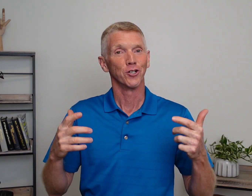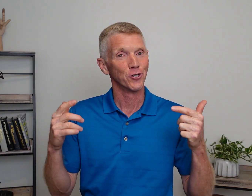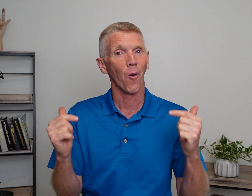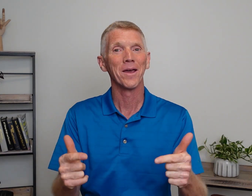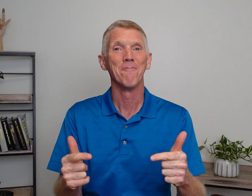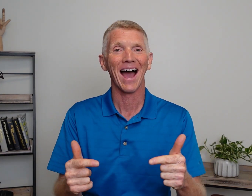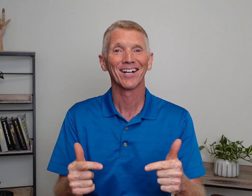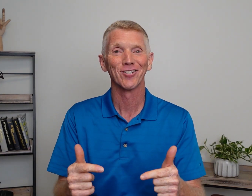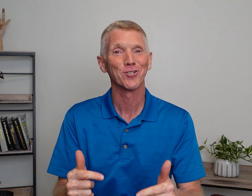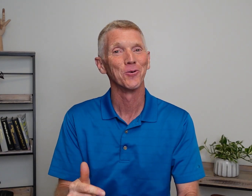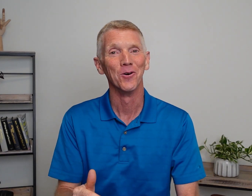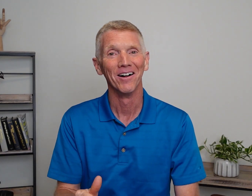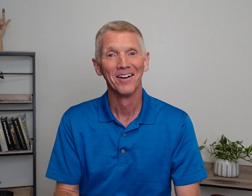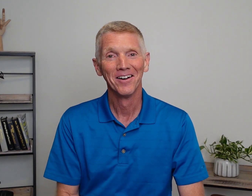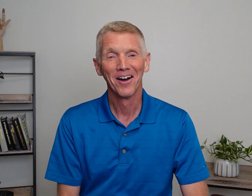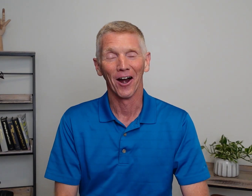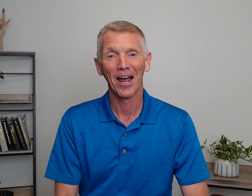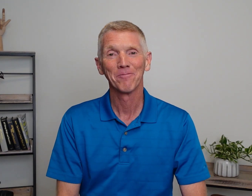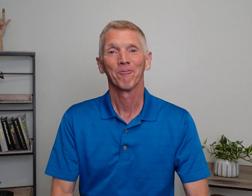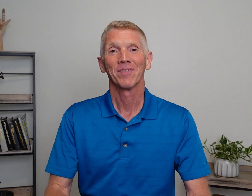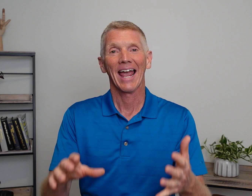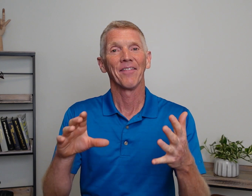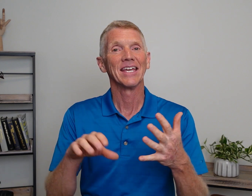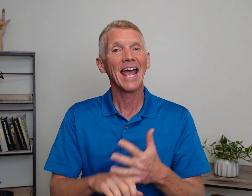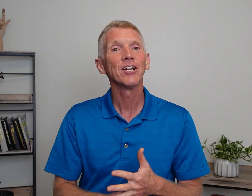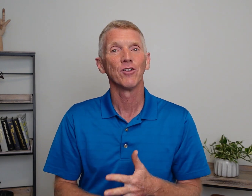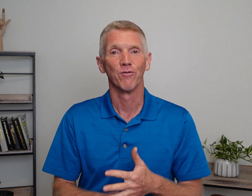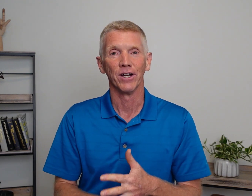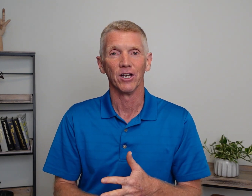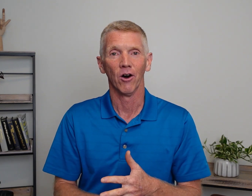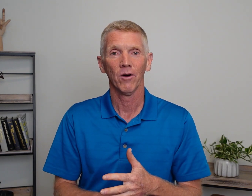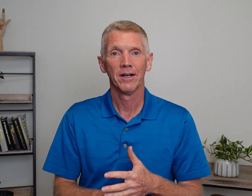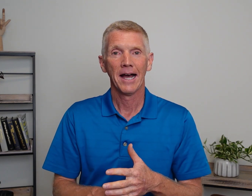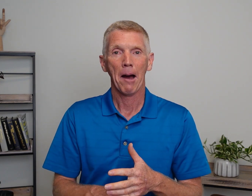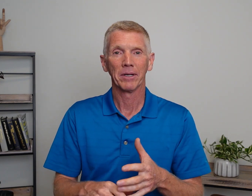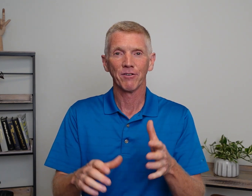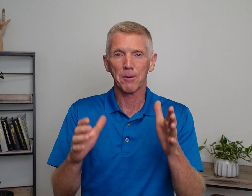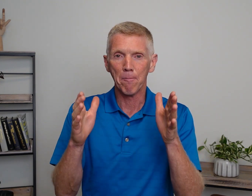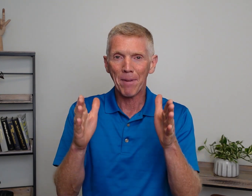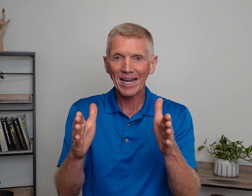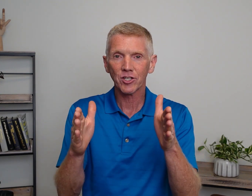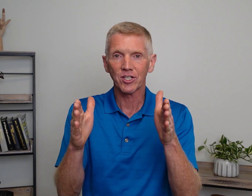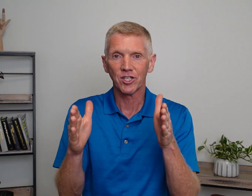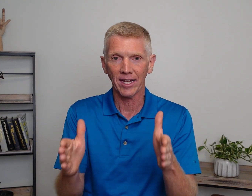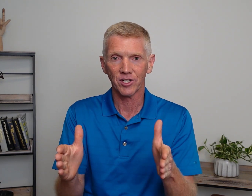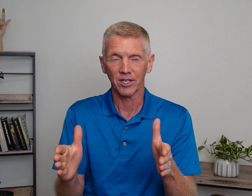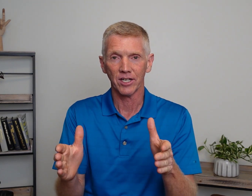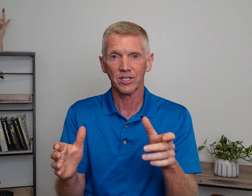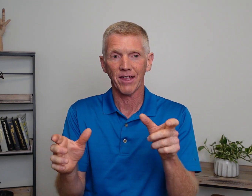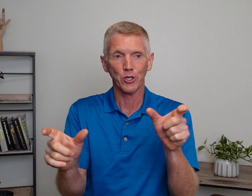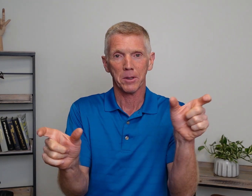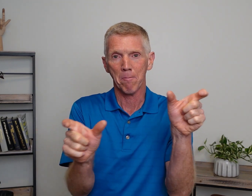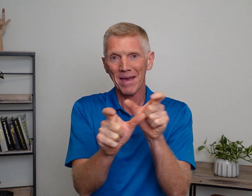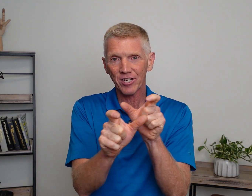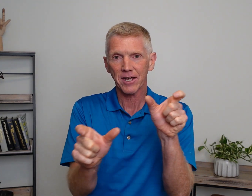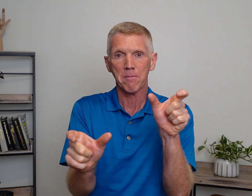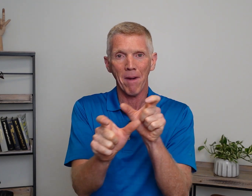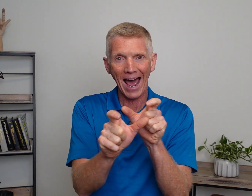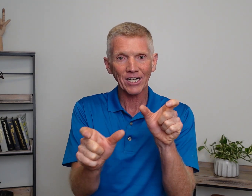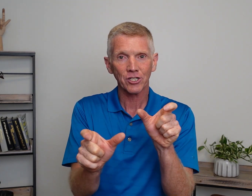Going back to school. Alright? At the end of this video, I'm going to give you some basic sentences that you can mix and match